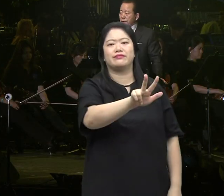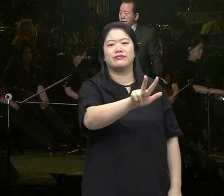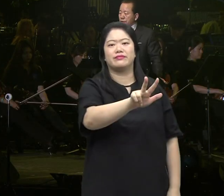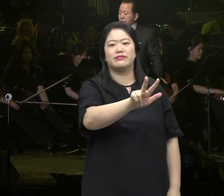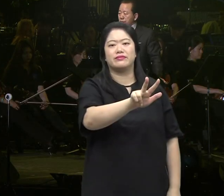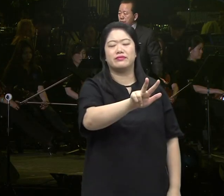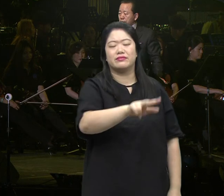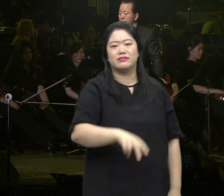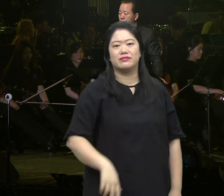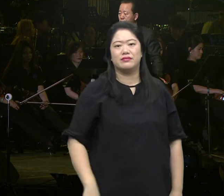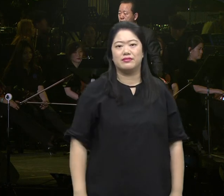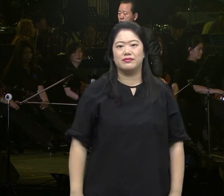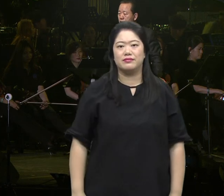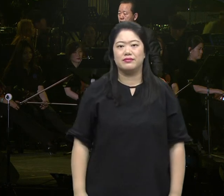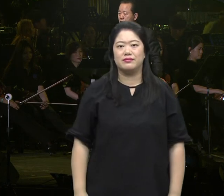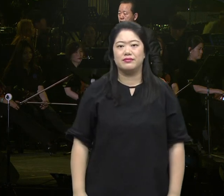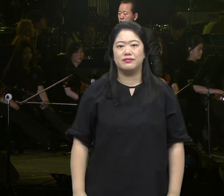They go back to the me of Genesis chapter 3.